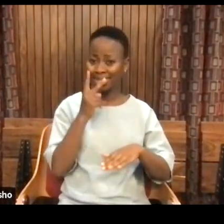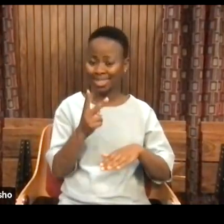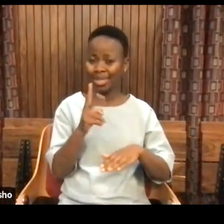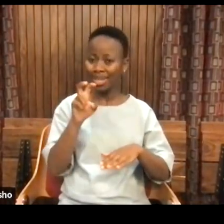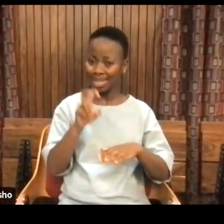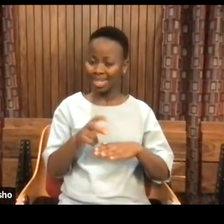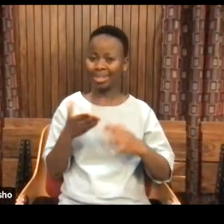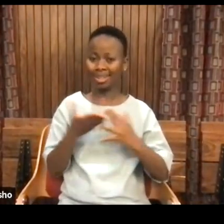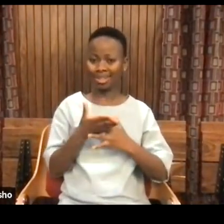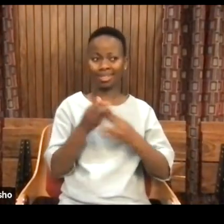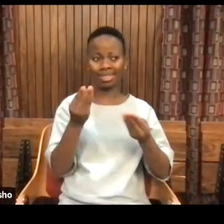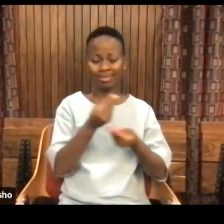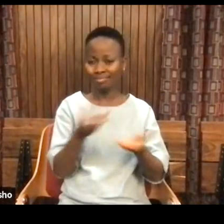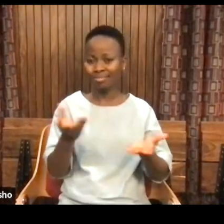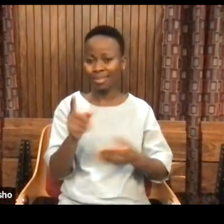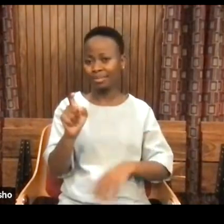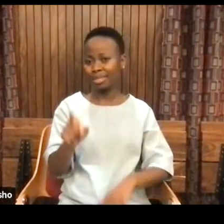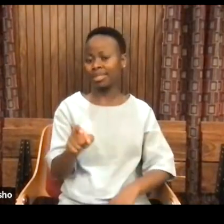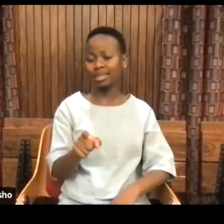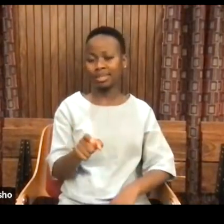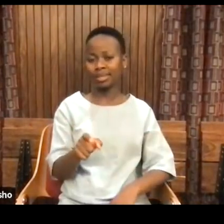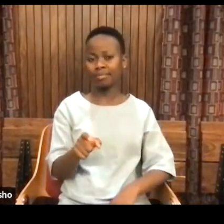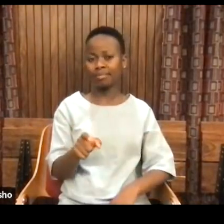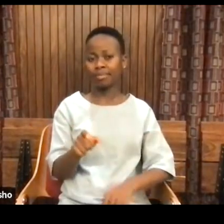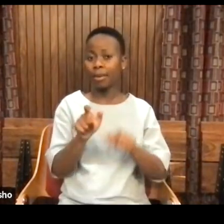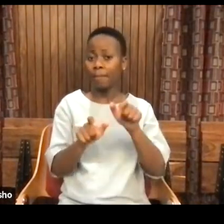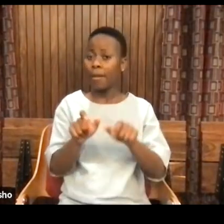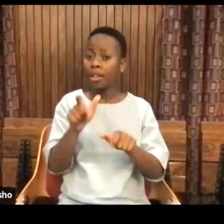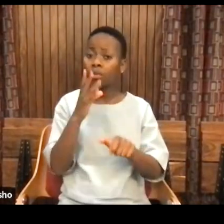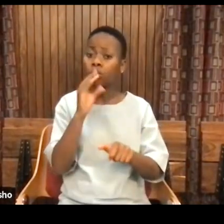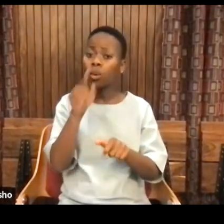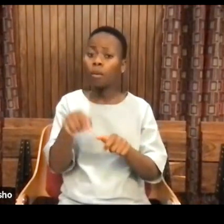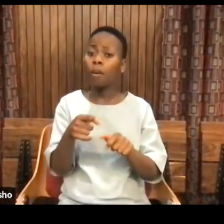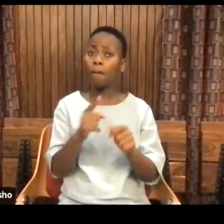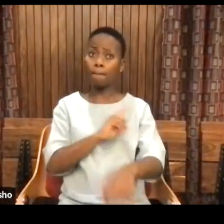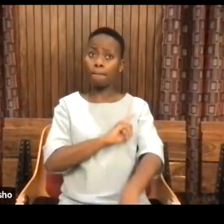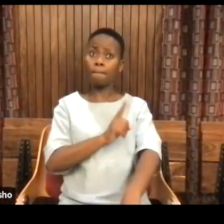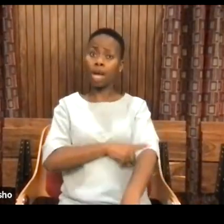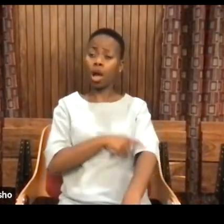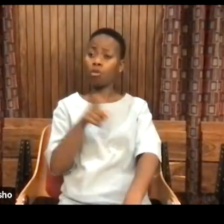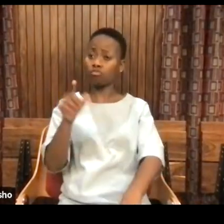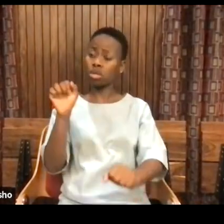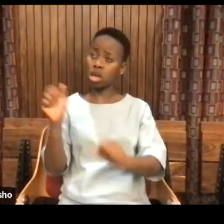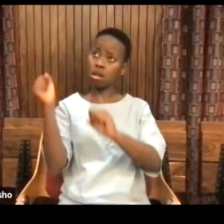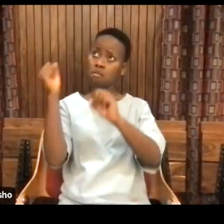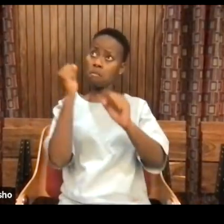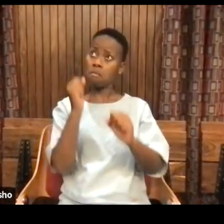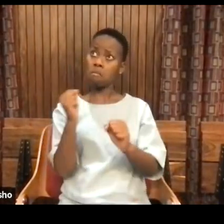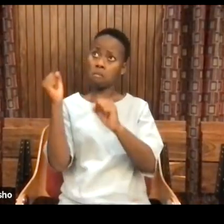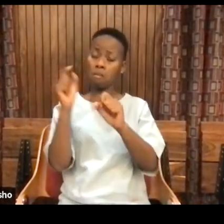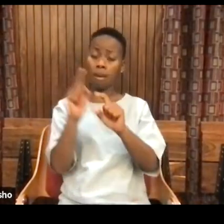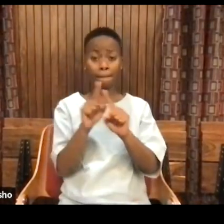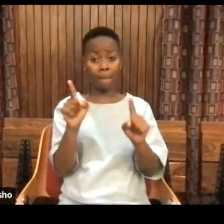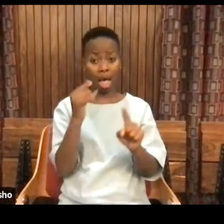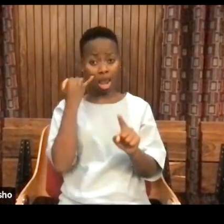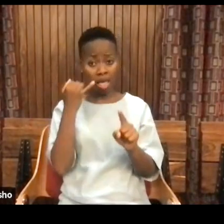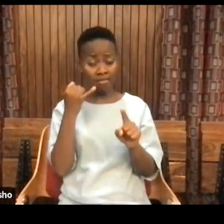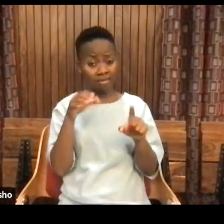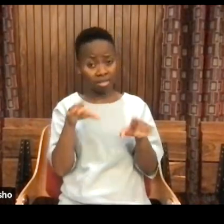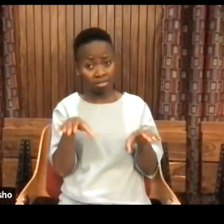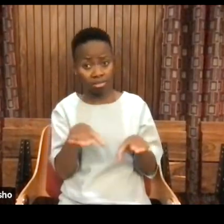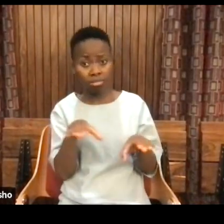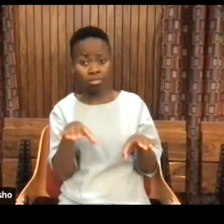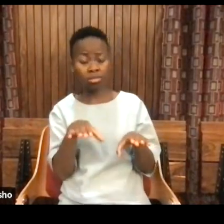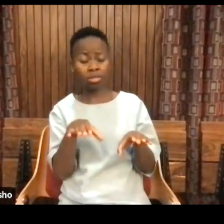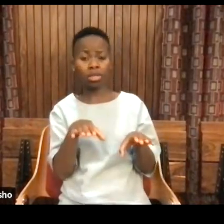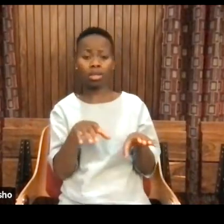people like to talk abstractly about power if they could get, you could talk all you'd like but won't mean anything if you don't have access